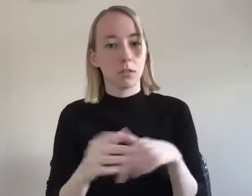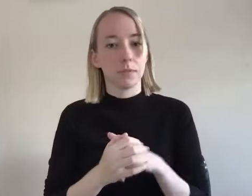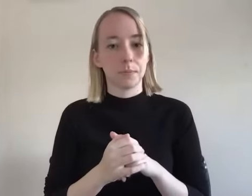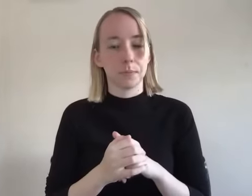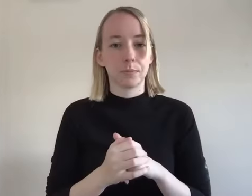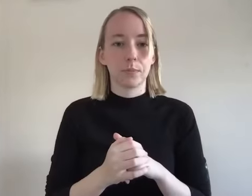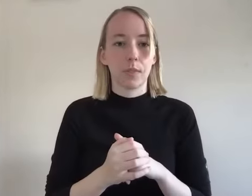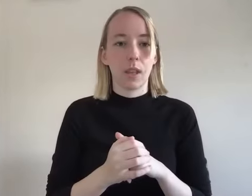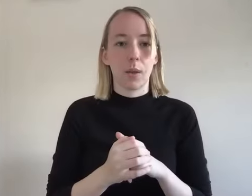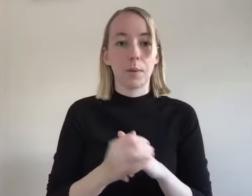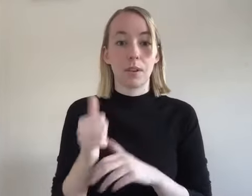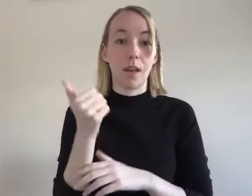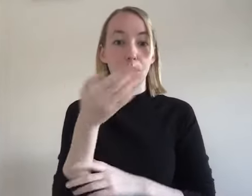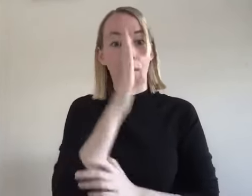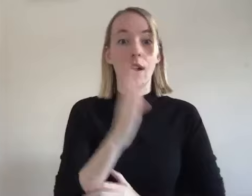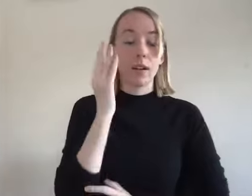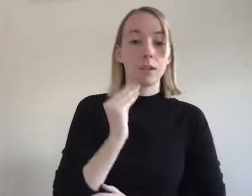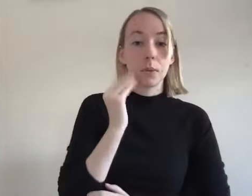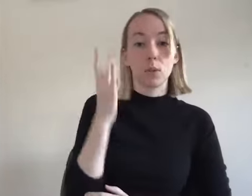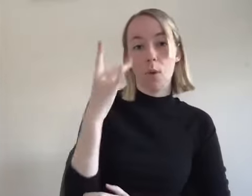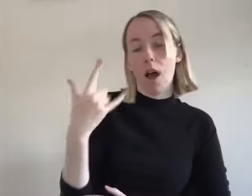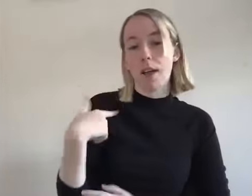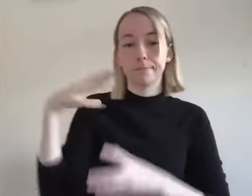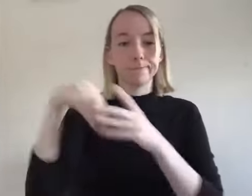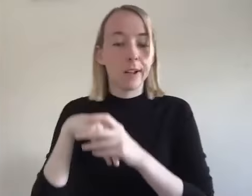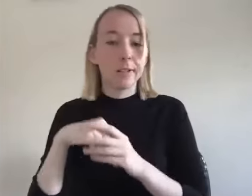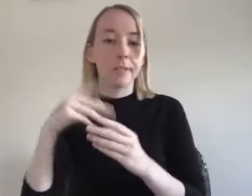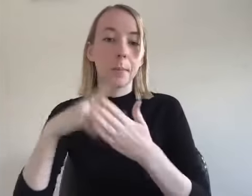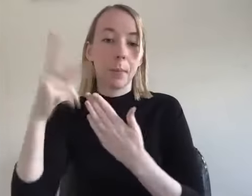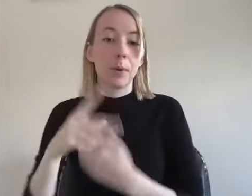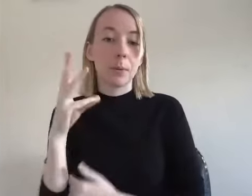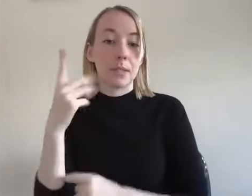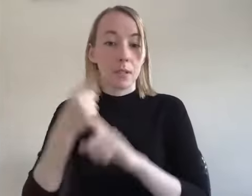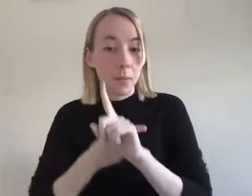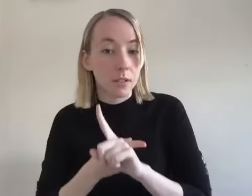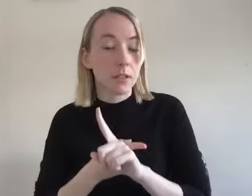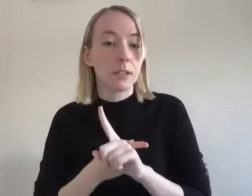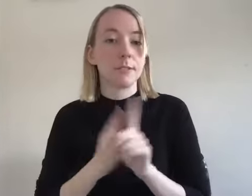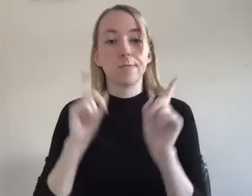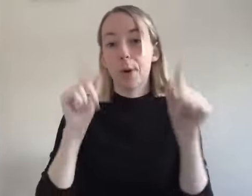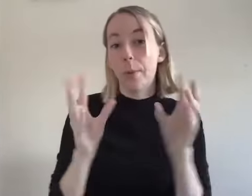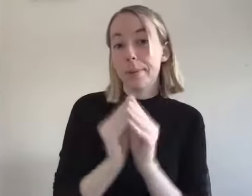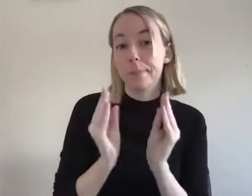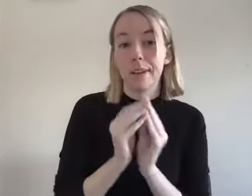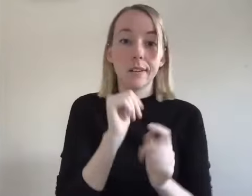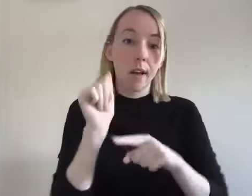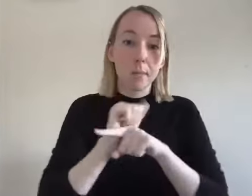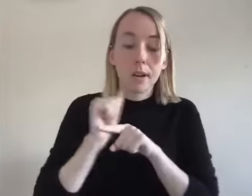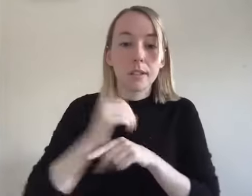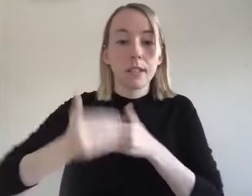it was like it was it was another god shot moment because i had been in program for six months by then um just going to meetings and